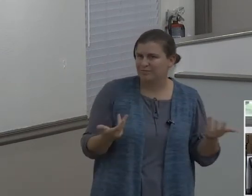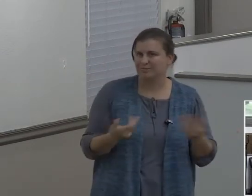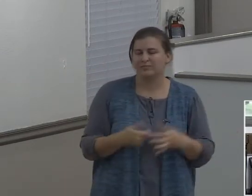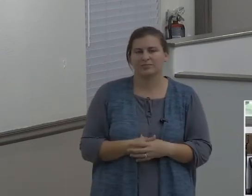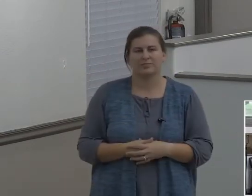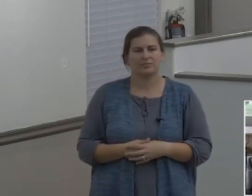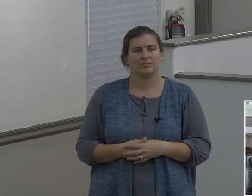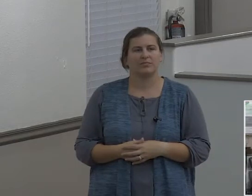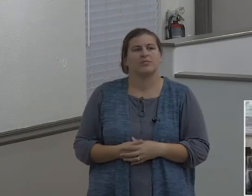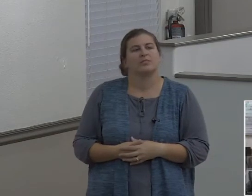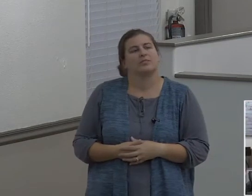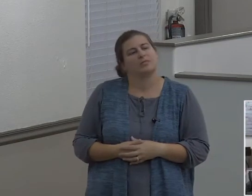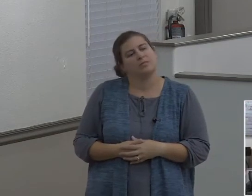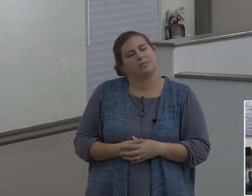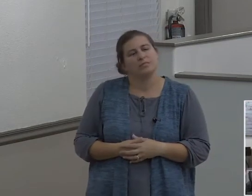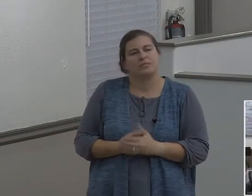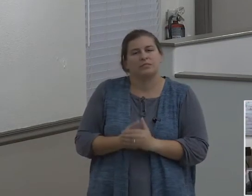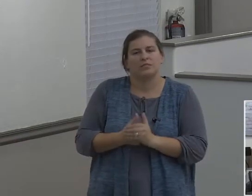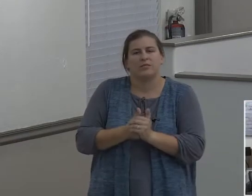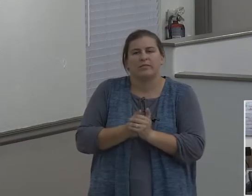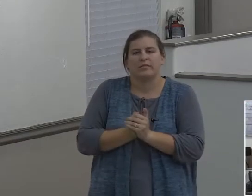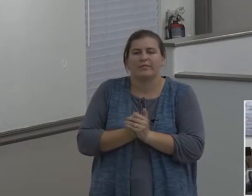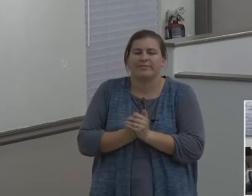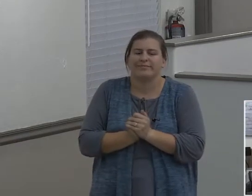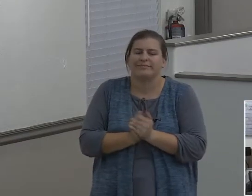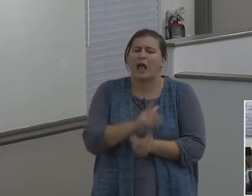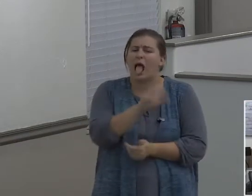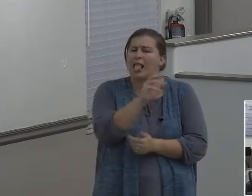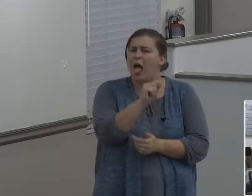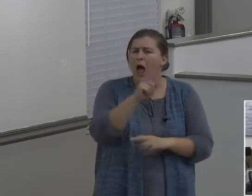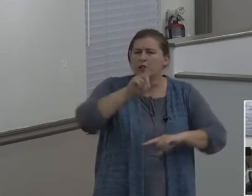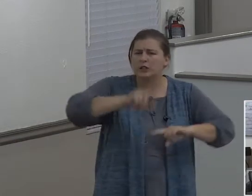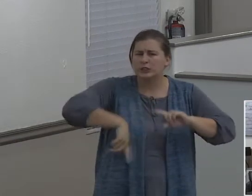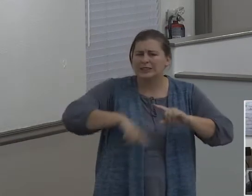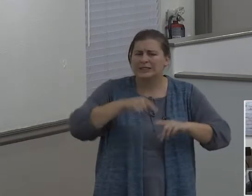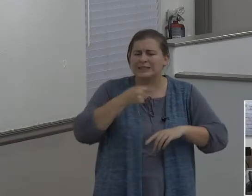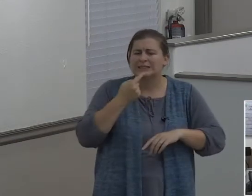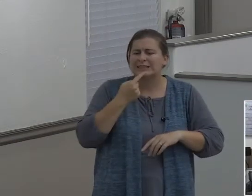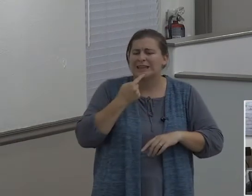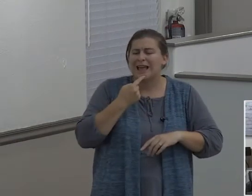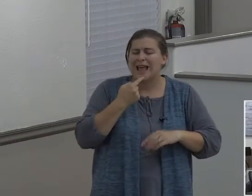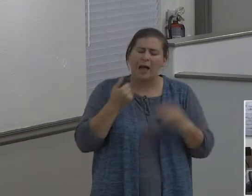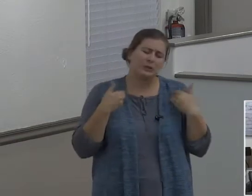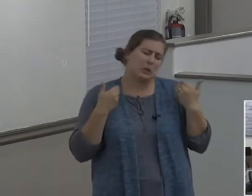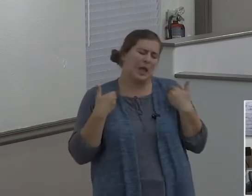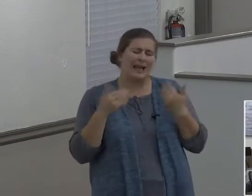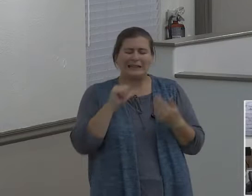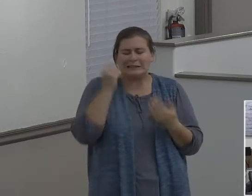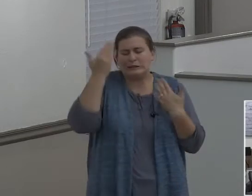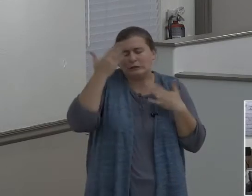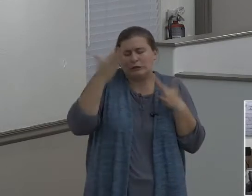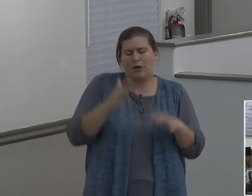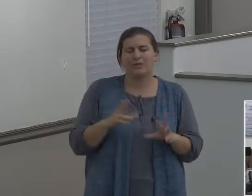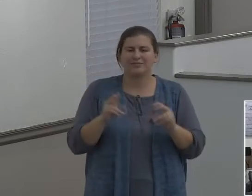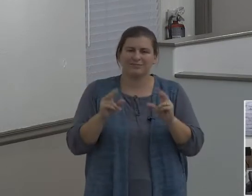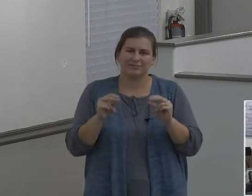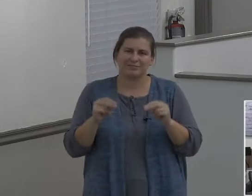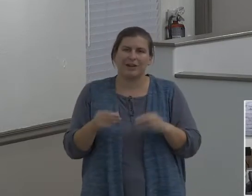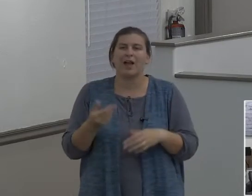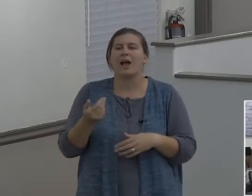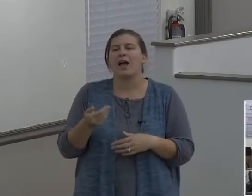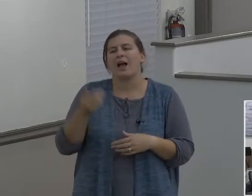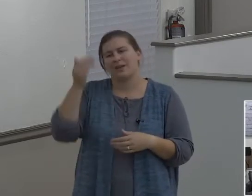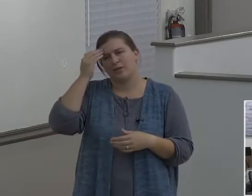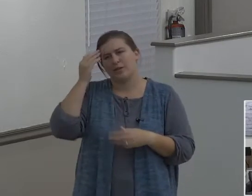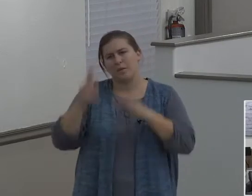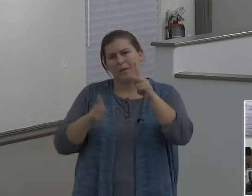like Lot could plead ignorance or blame it on youth and inexperience either, by the way. I've heard messages before, you probably have too, that kind